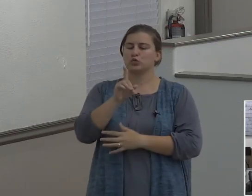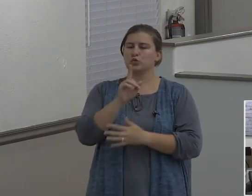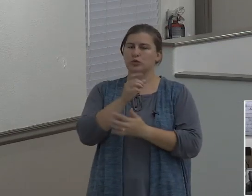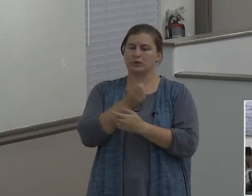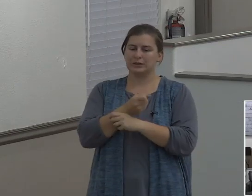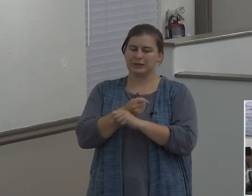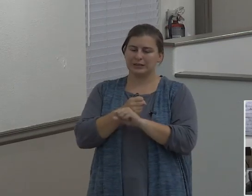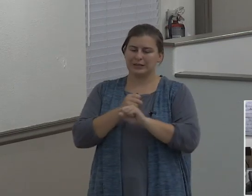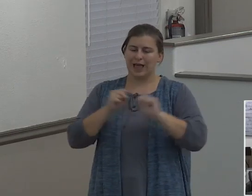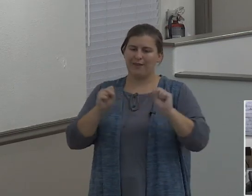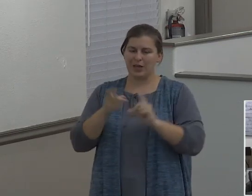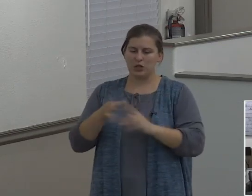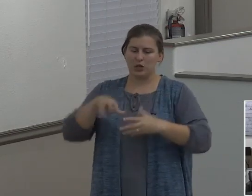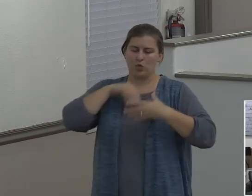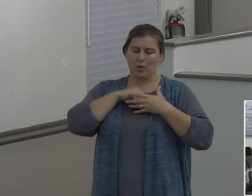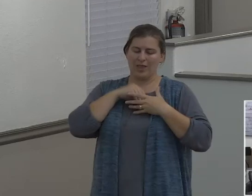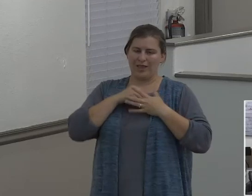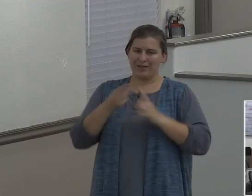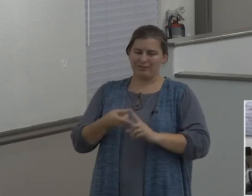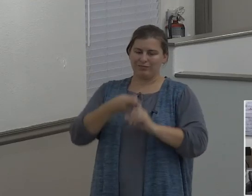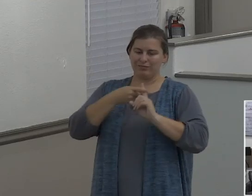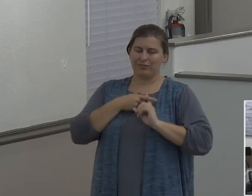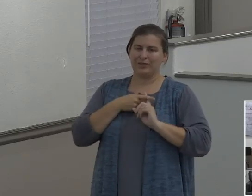if the Lord's spoken to you about anything,